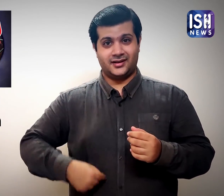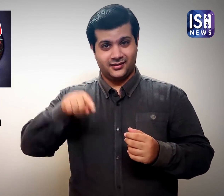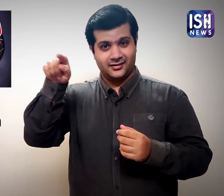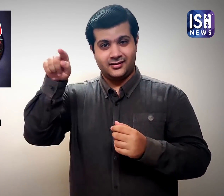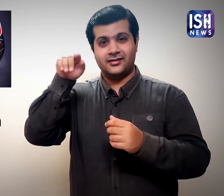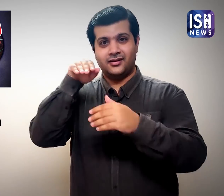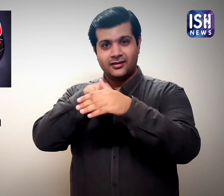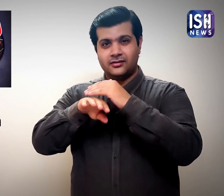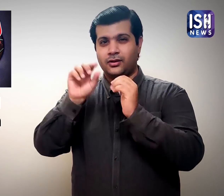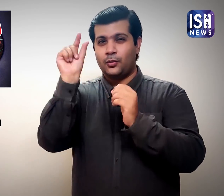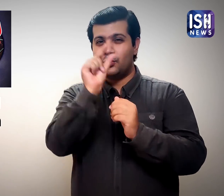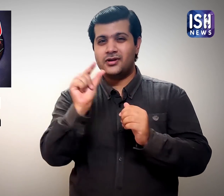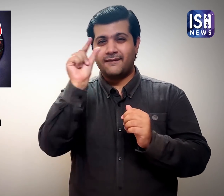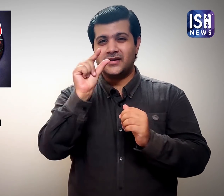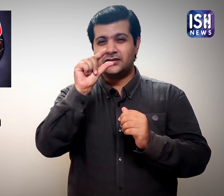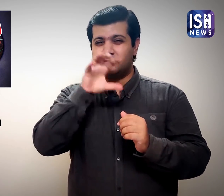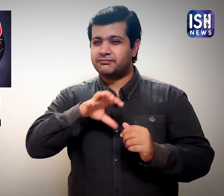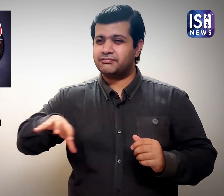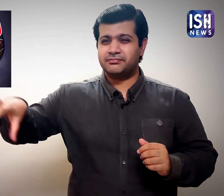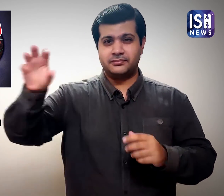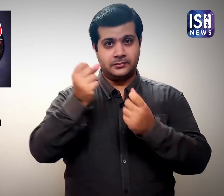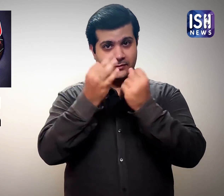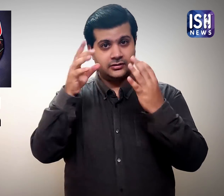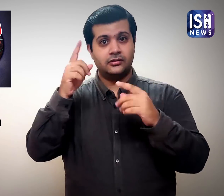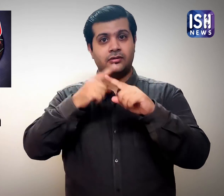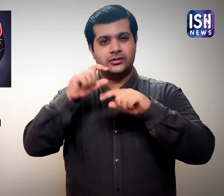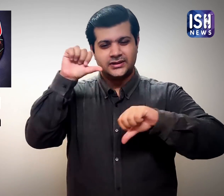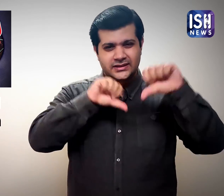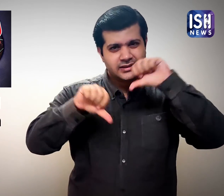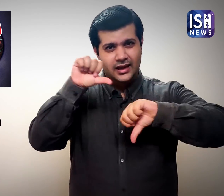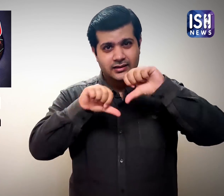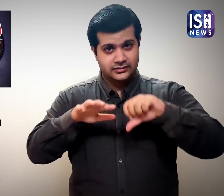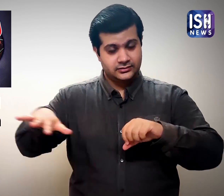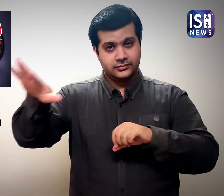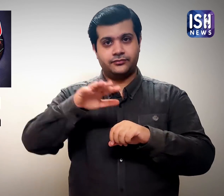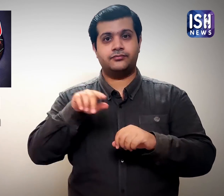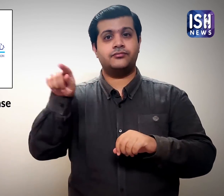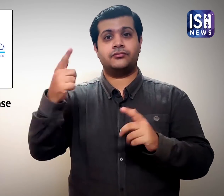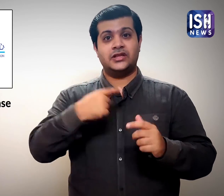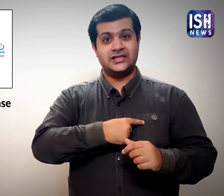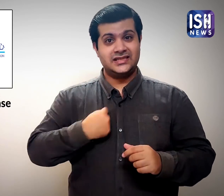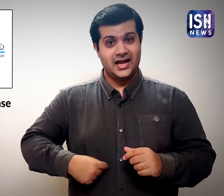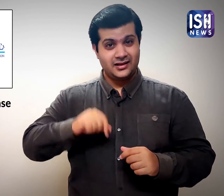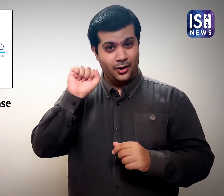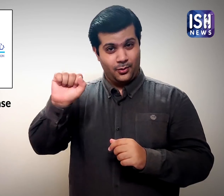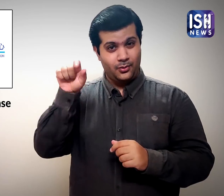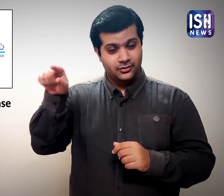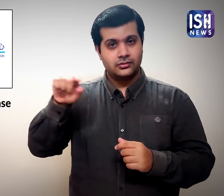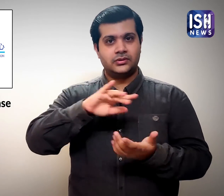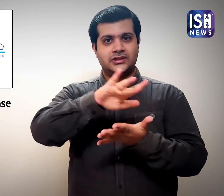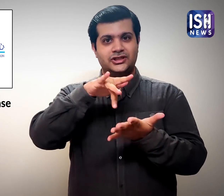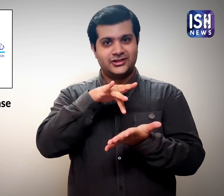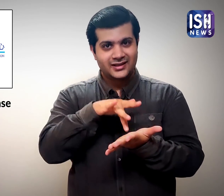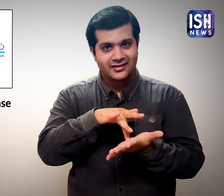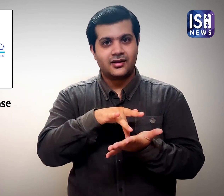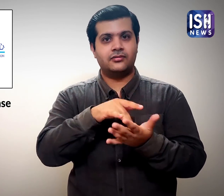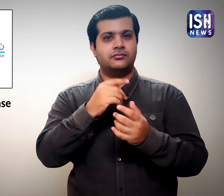by the scientists at Chinese universities and China's